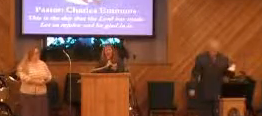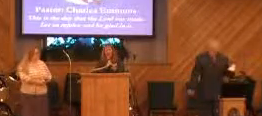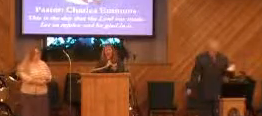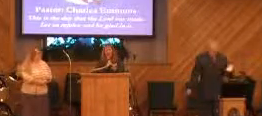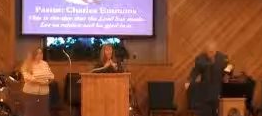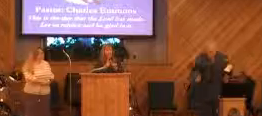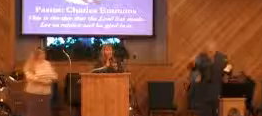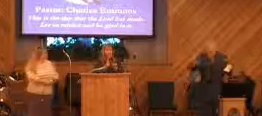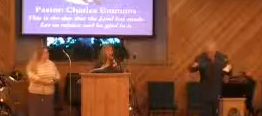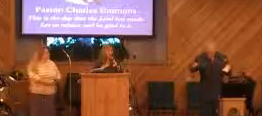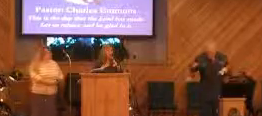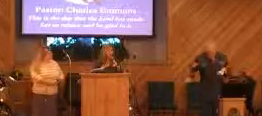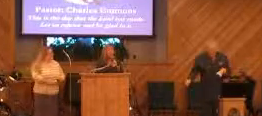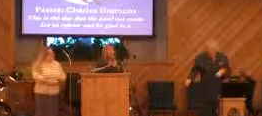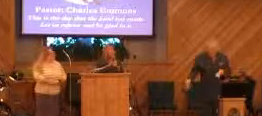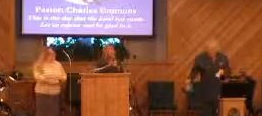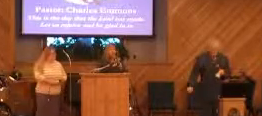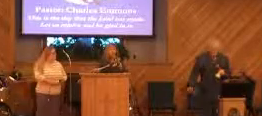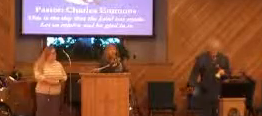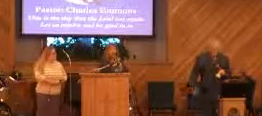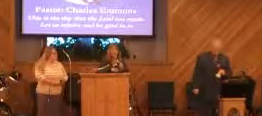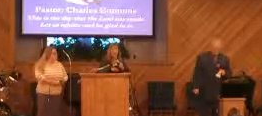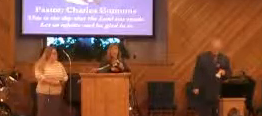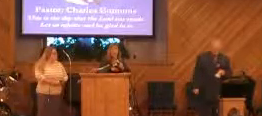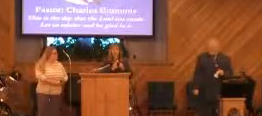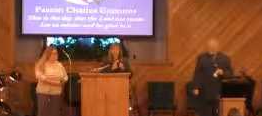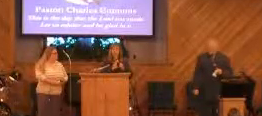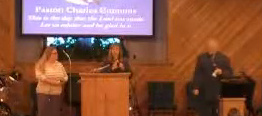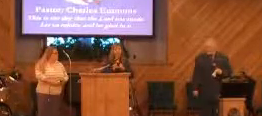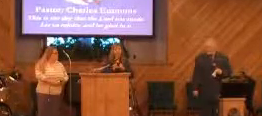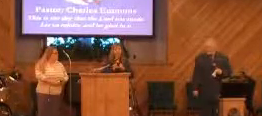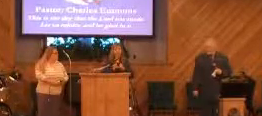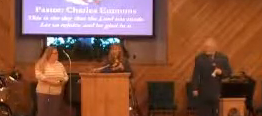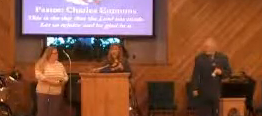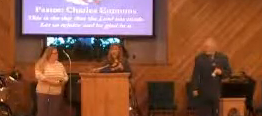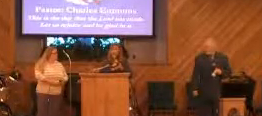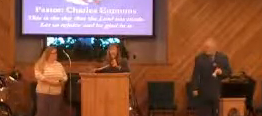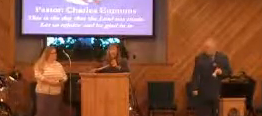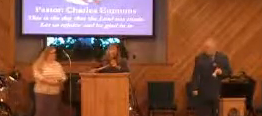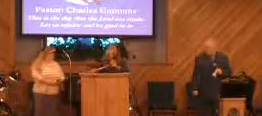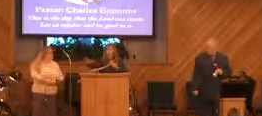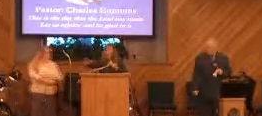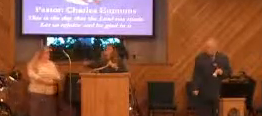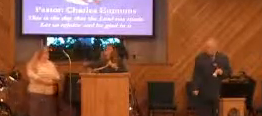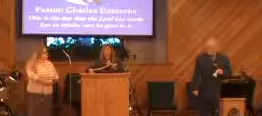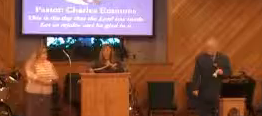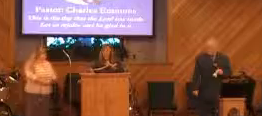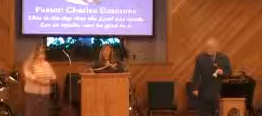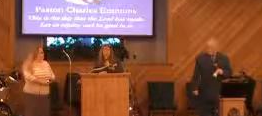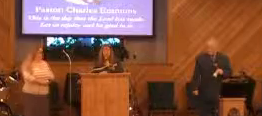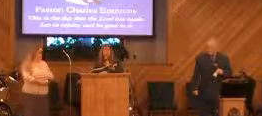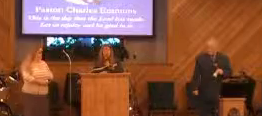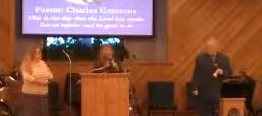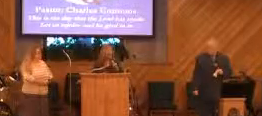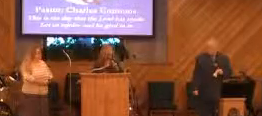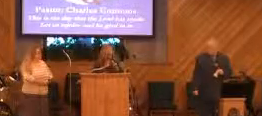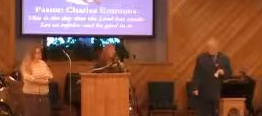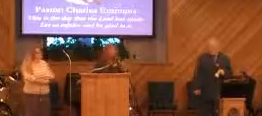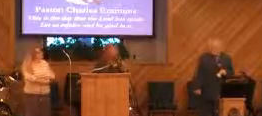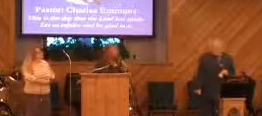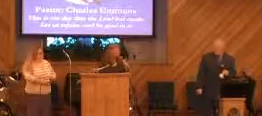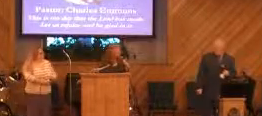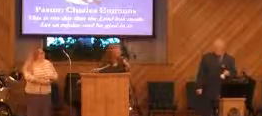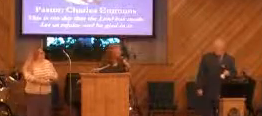hope tonight, that you can see him again, if you have lost loved ones, there in a land where there is no one for anything, praise